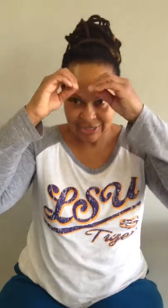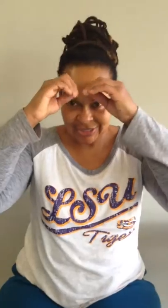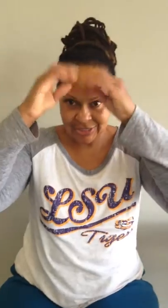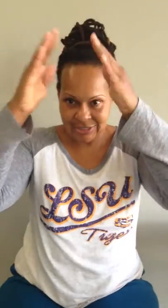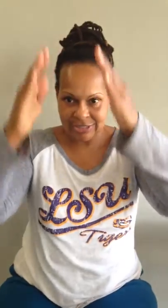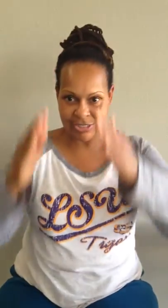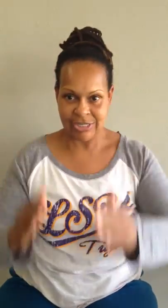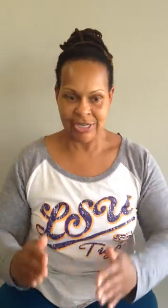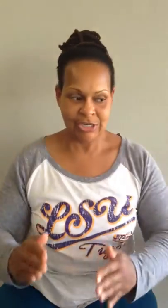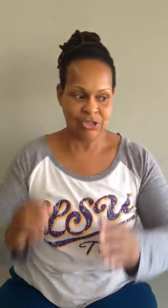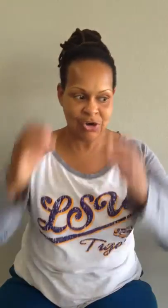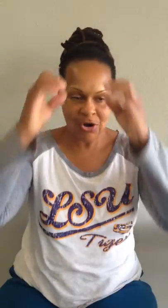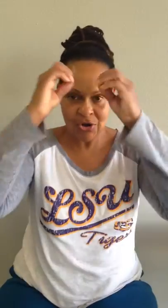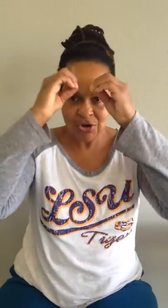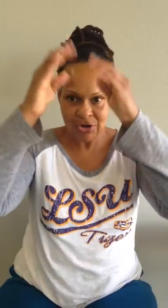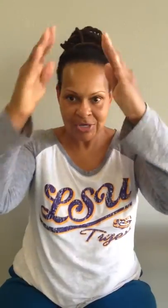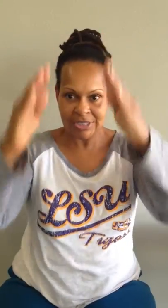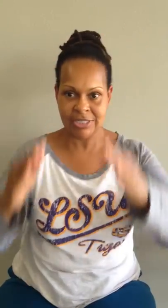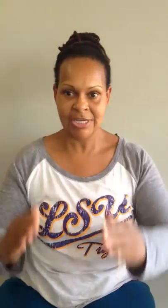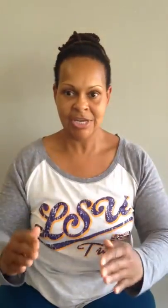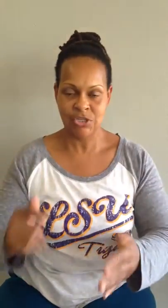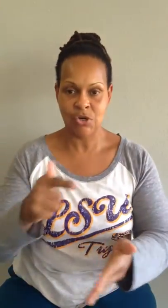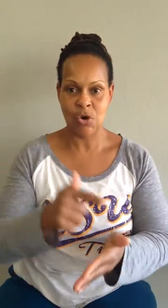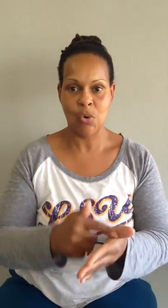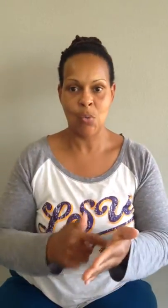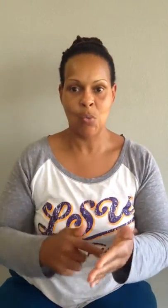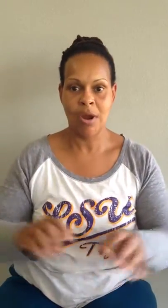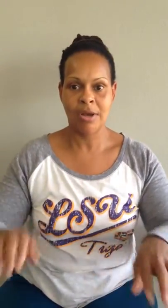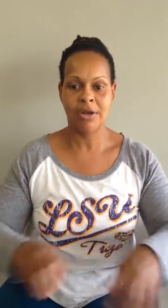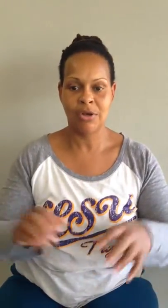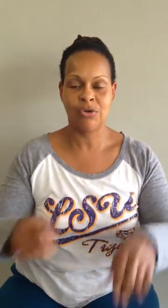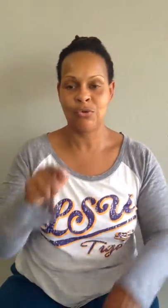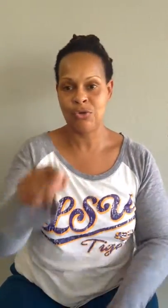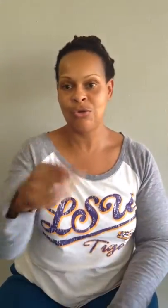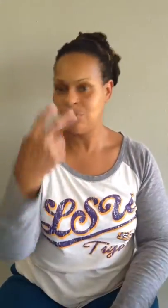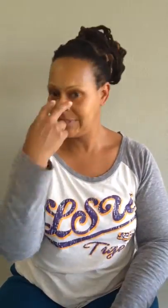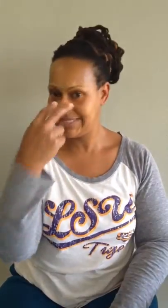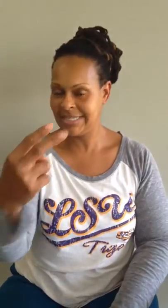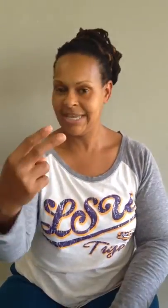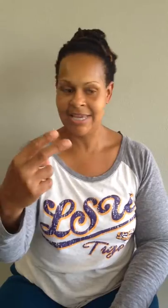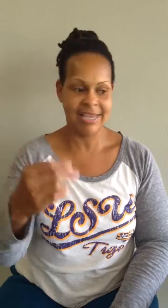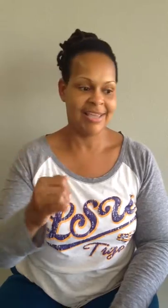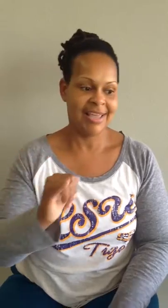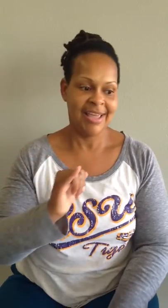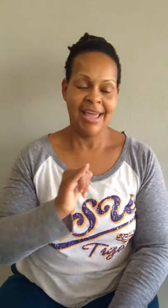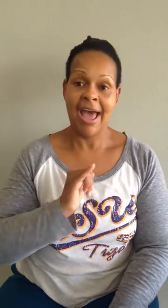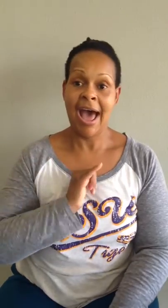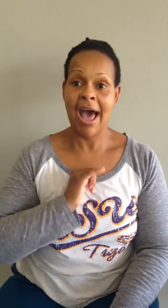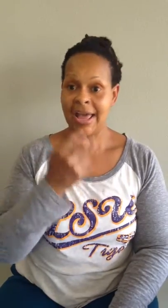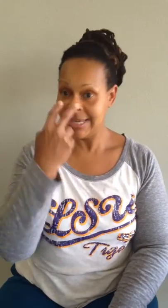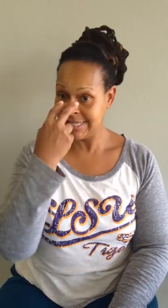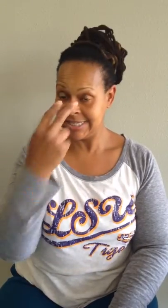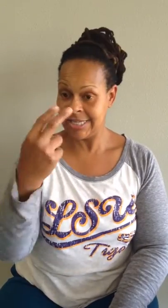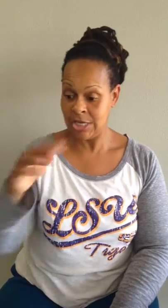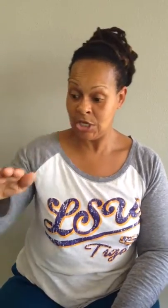Teacher, teacher, what do you see? I see